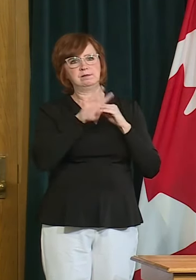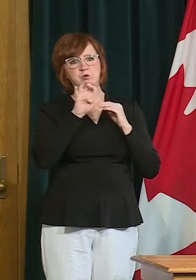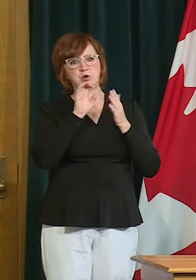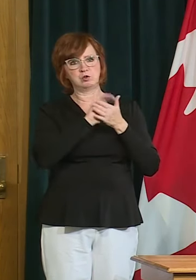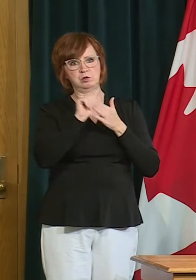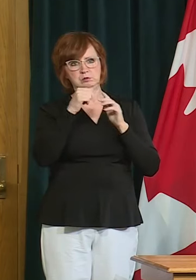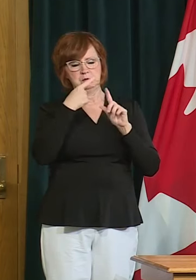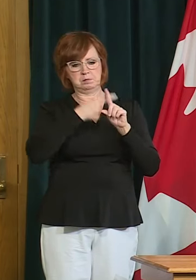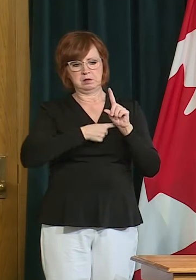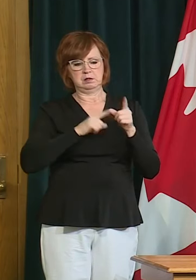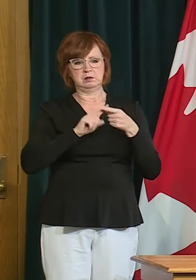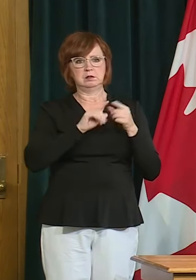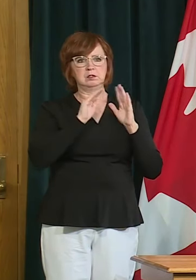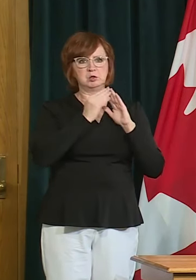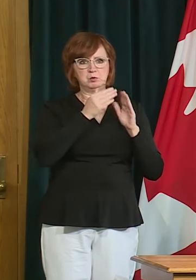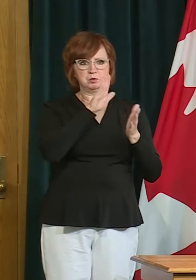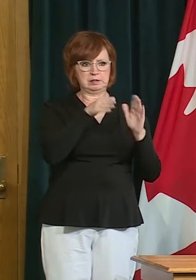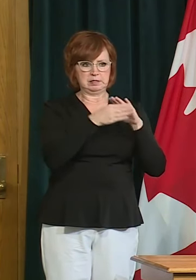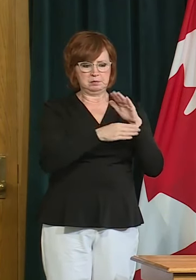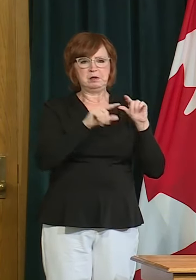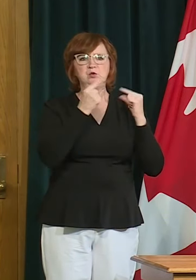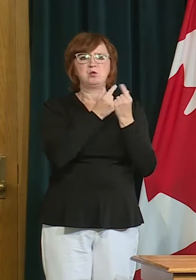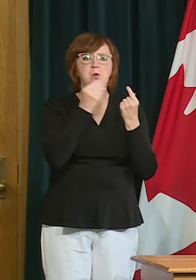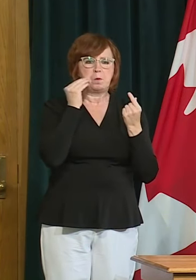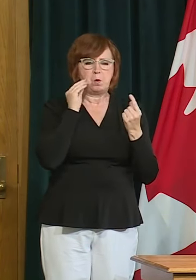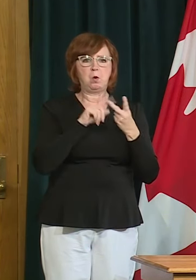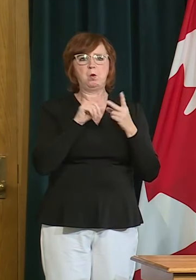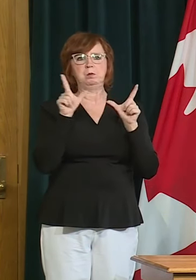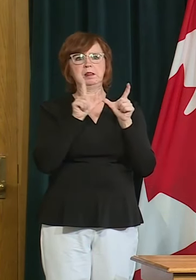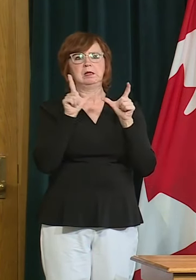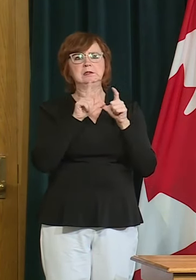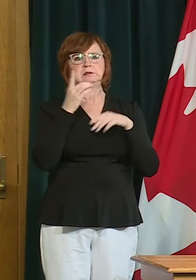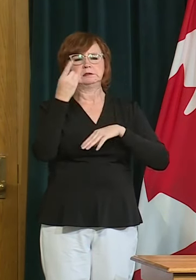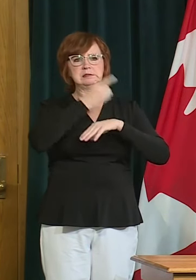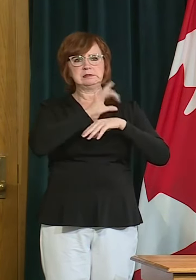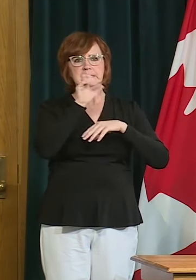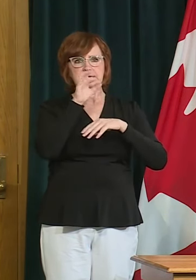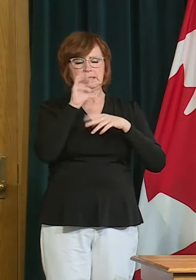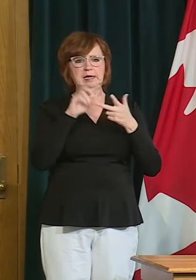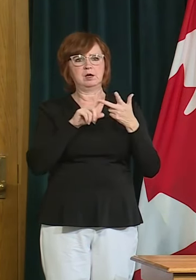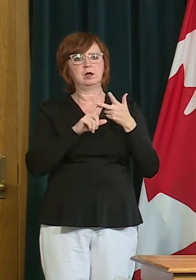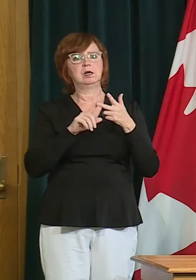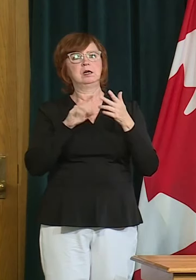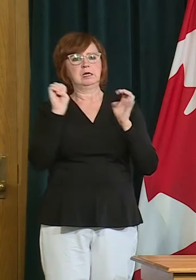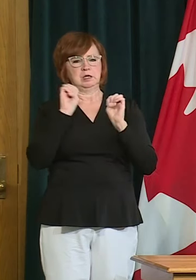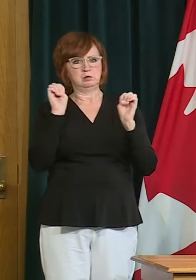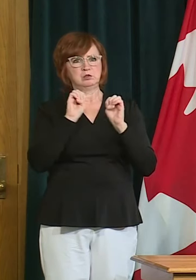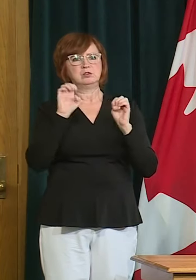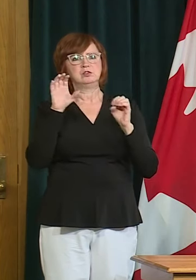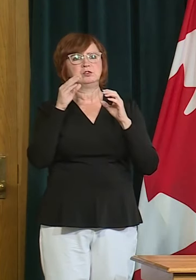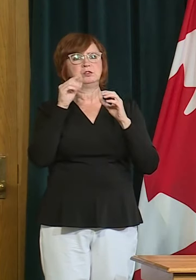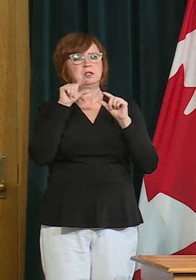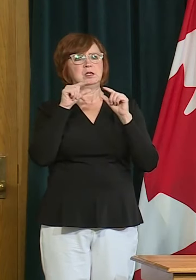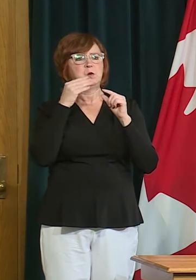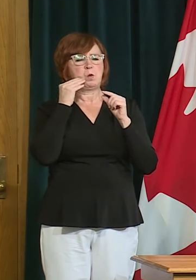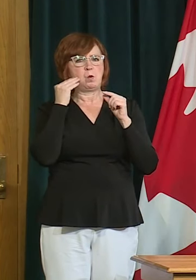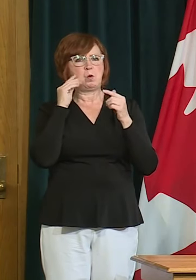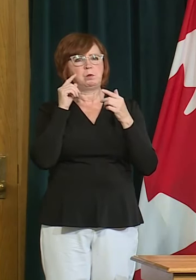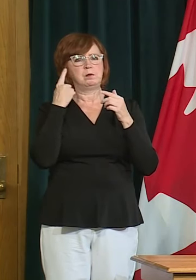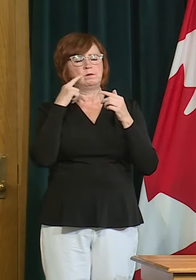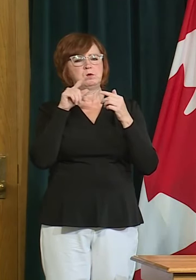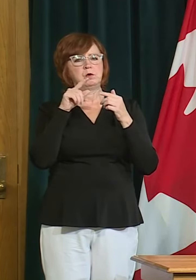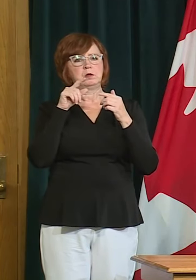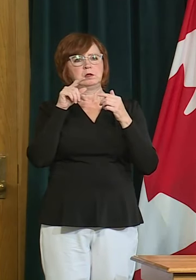homes, in community-based groups, group homes, in licensed child care facilities, in emergency shelters, in transition shelters,